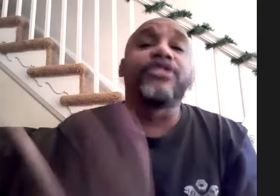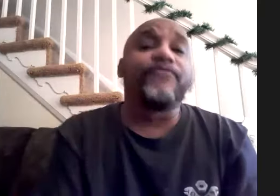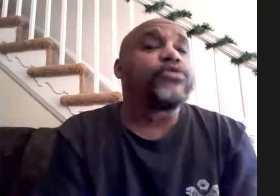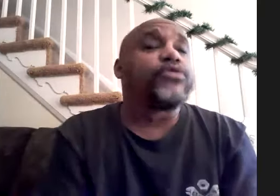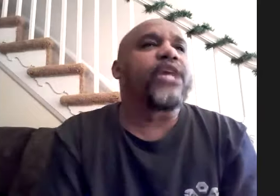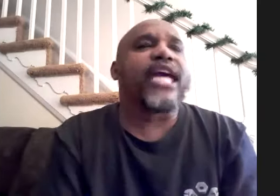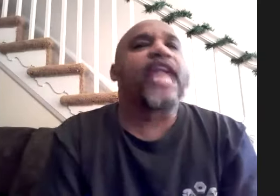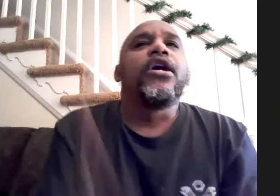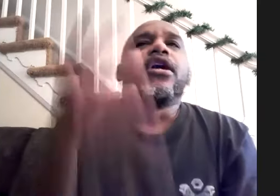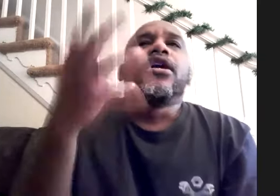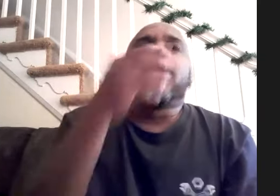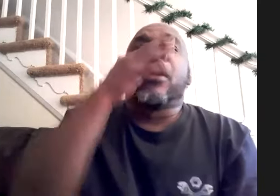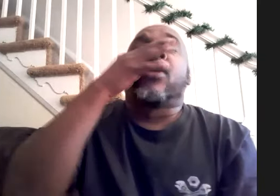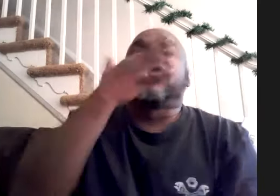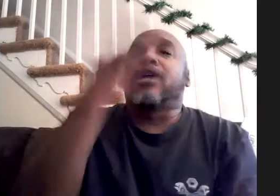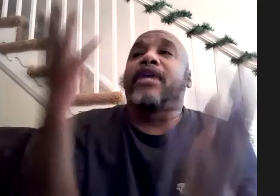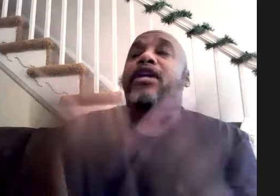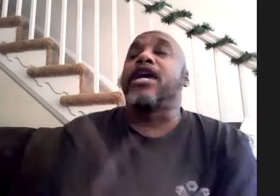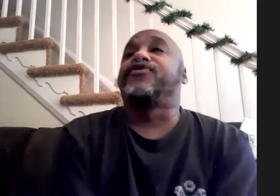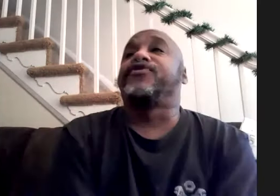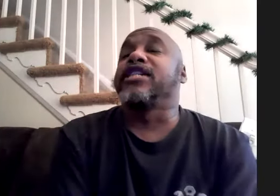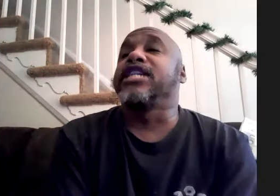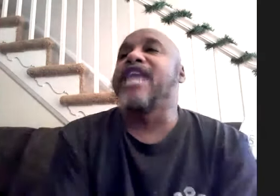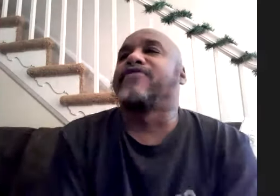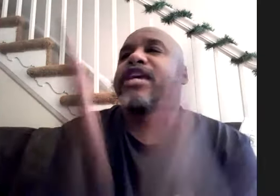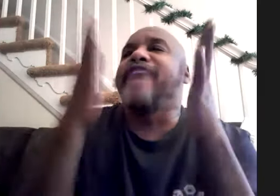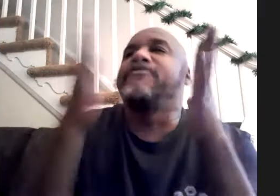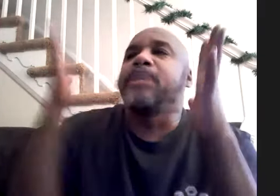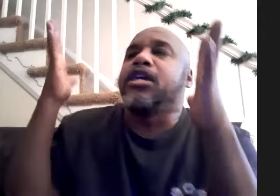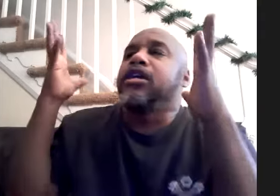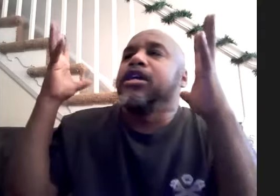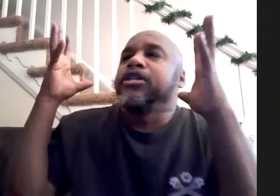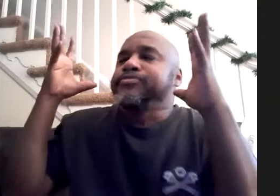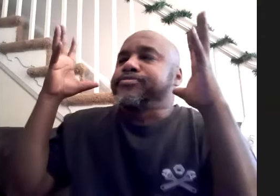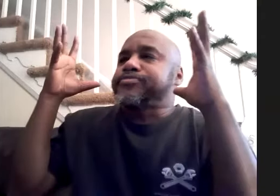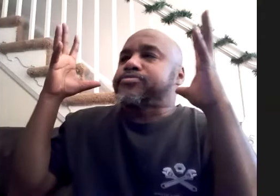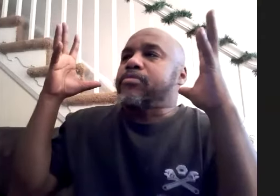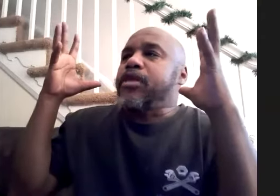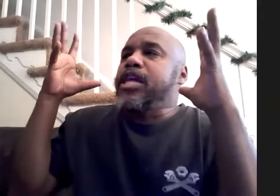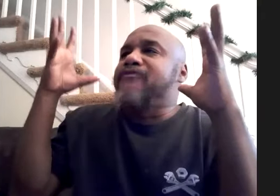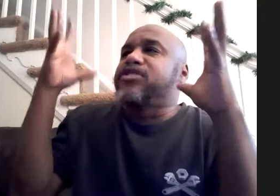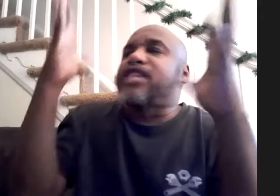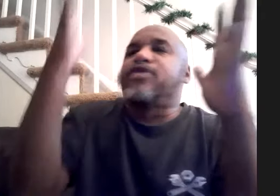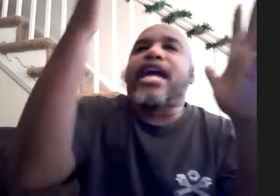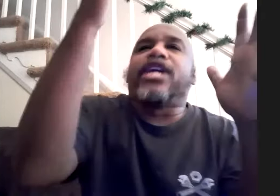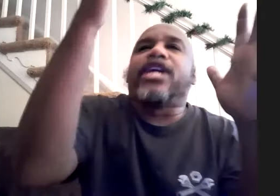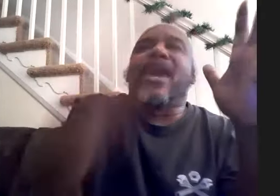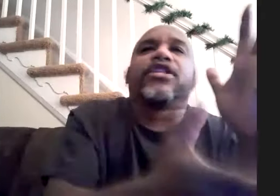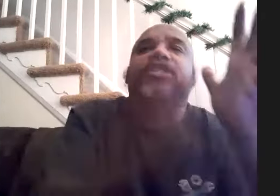influence on me again you know because i mean it was funny because he never gave me he never said okay you have to listen to